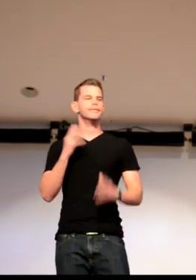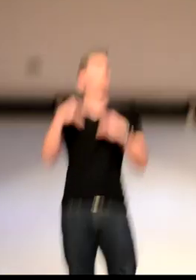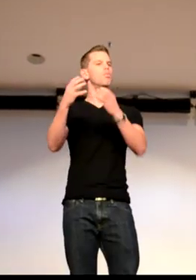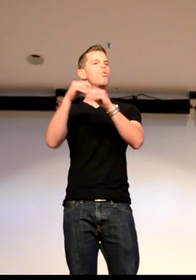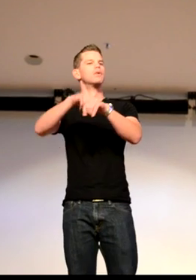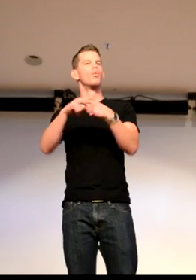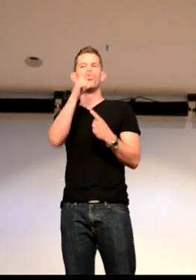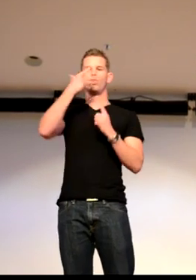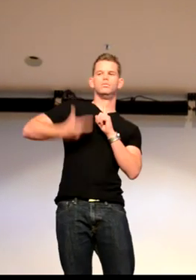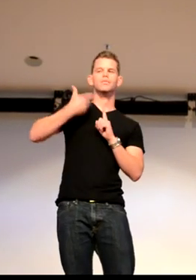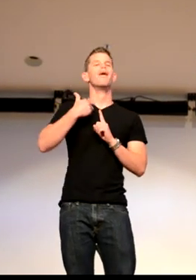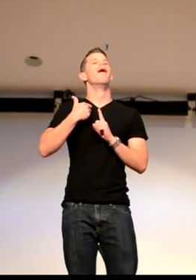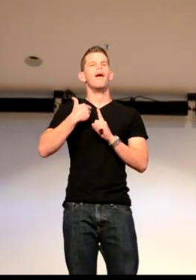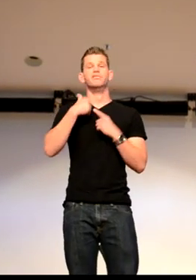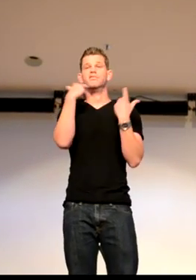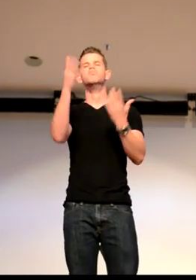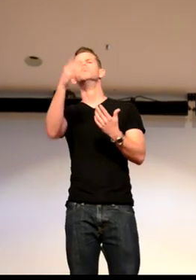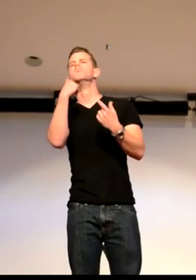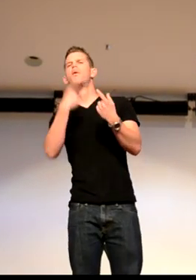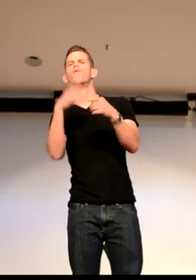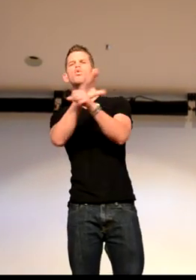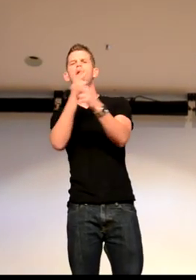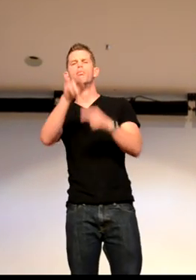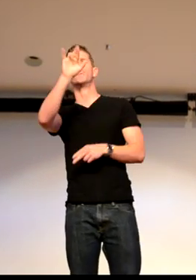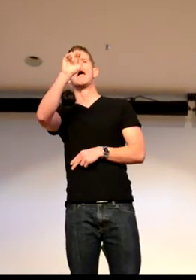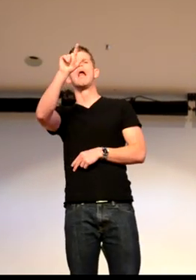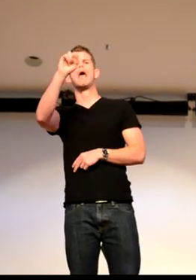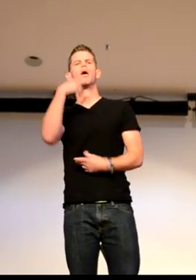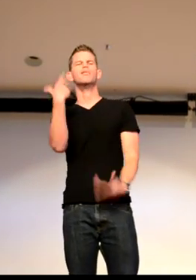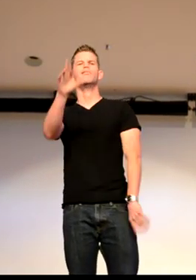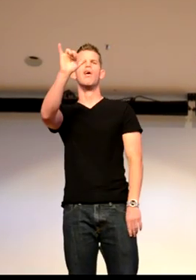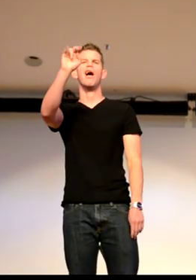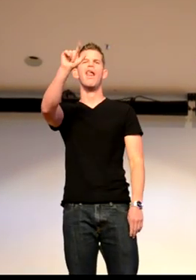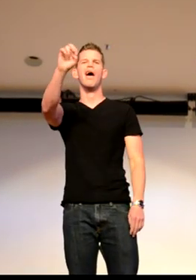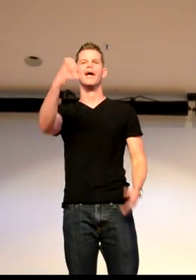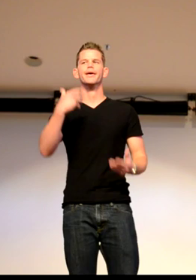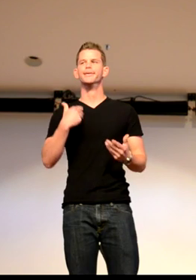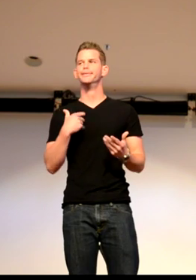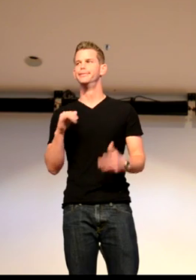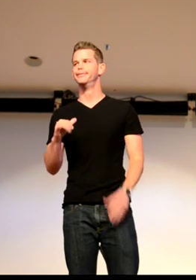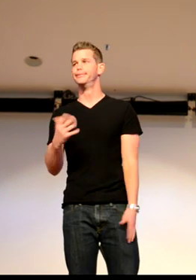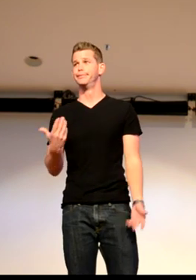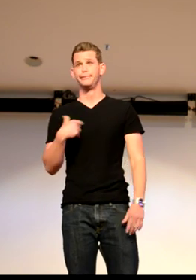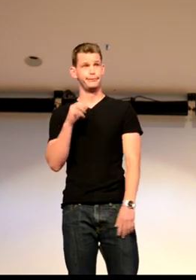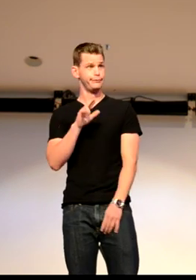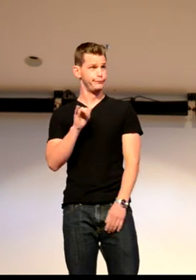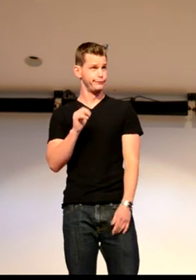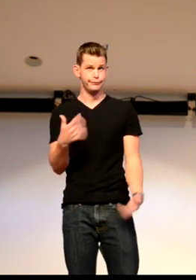wanted something to identify me with. then I said, they said, tell me your full name. And I said, Ryan Lane. So I just say, I fingerspell it.